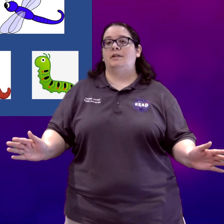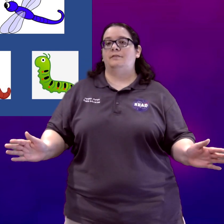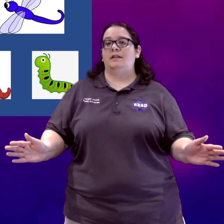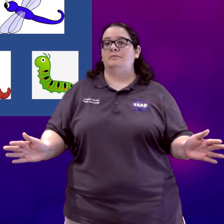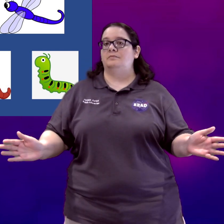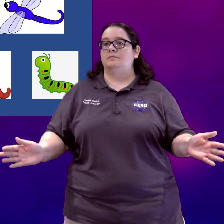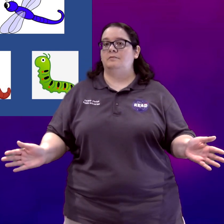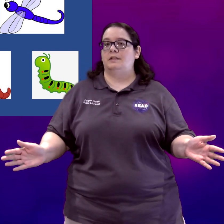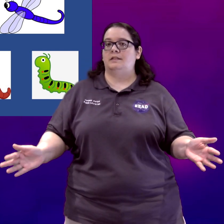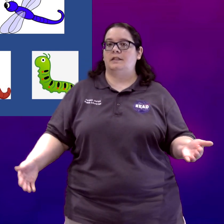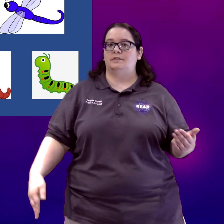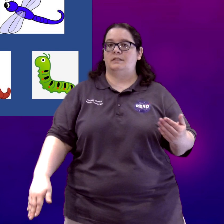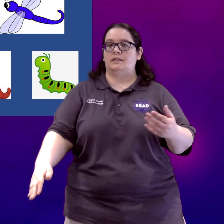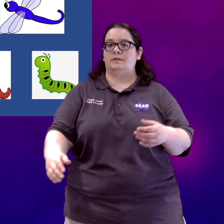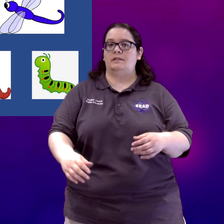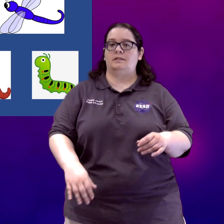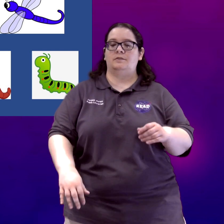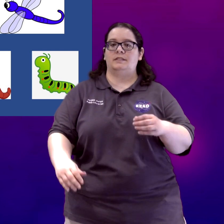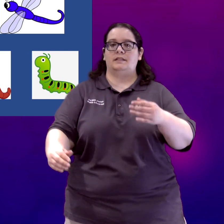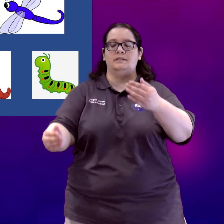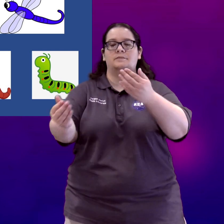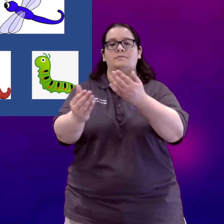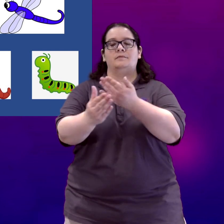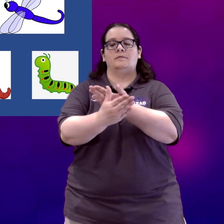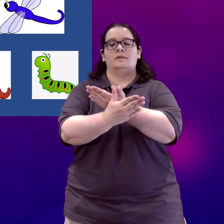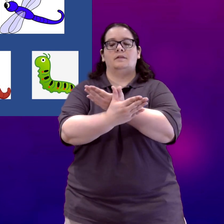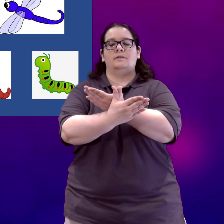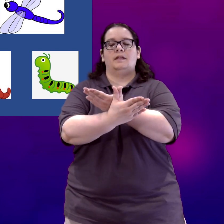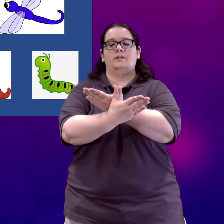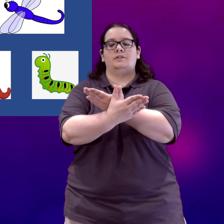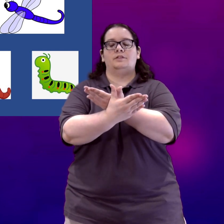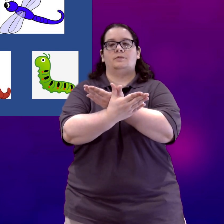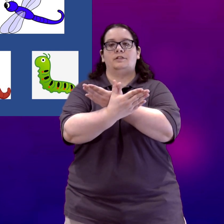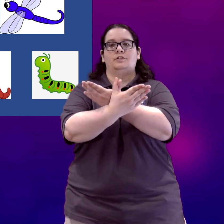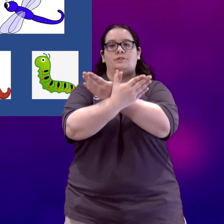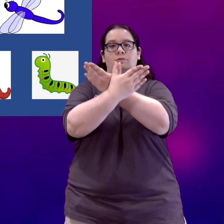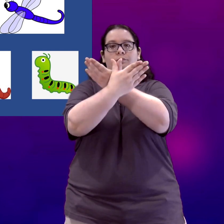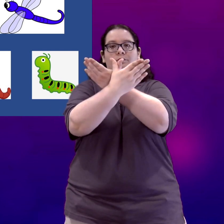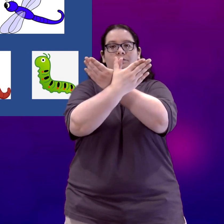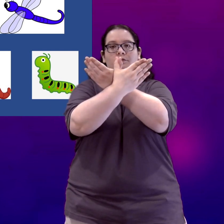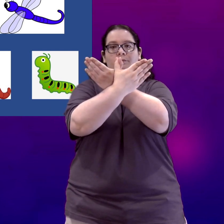Butterfly, one of the nicer insects, right? They don't sting us. That you're just going to loop